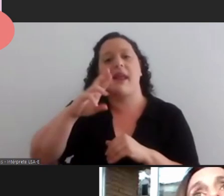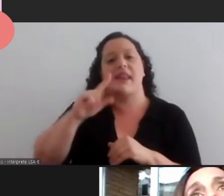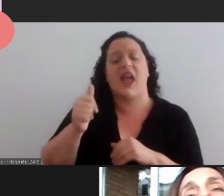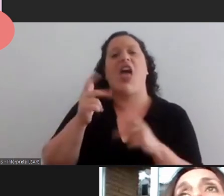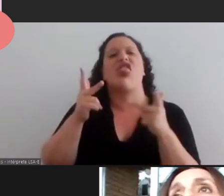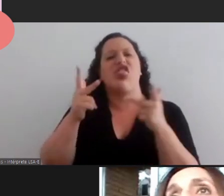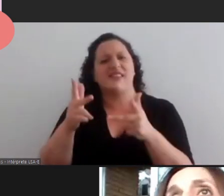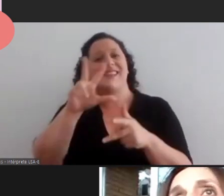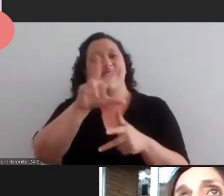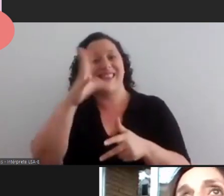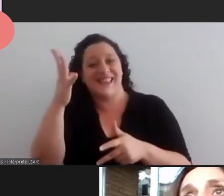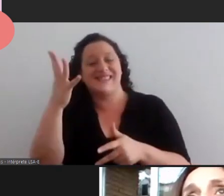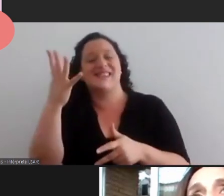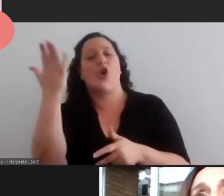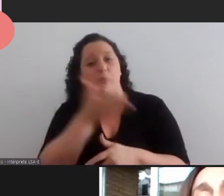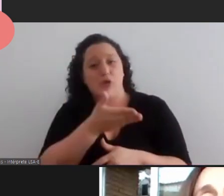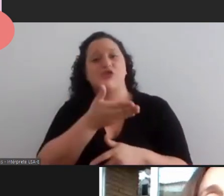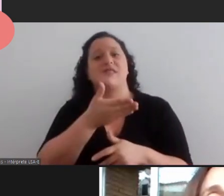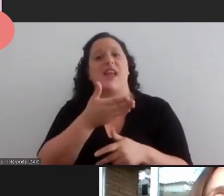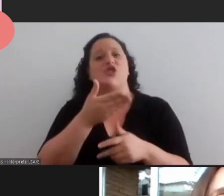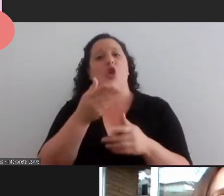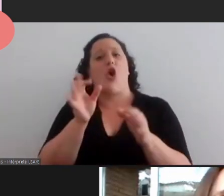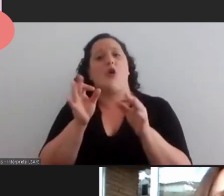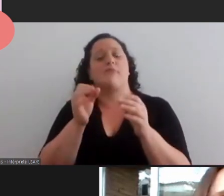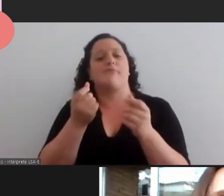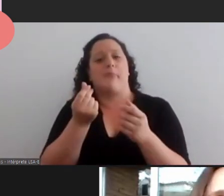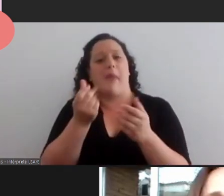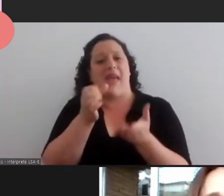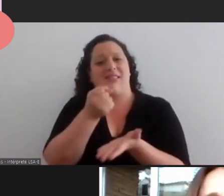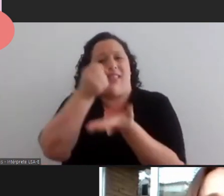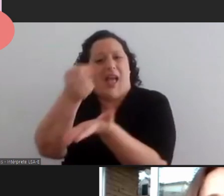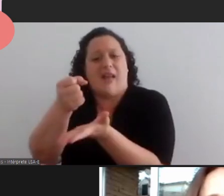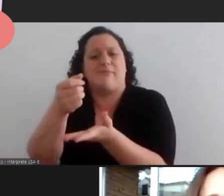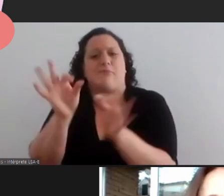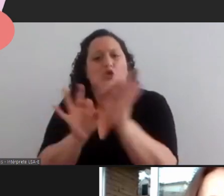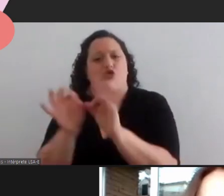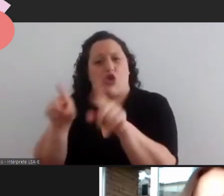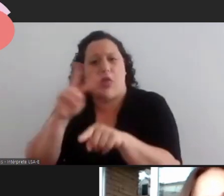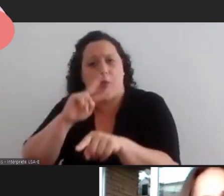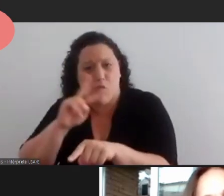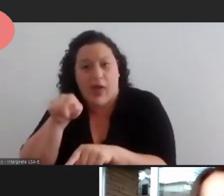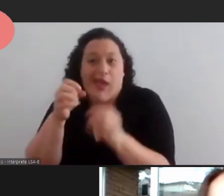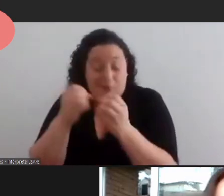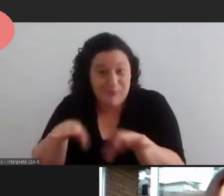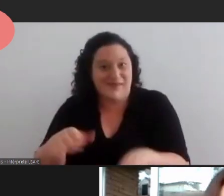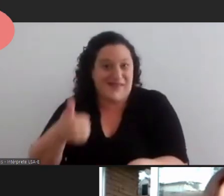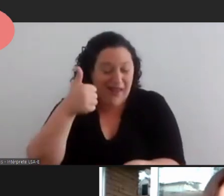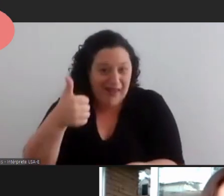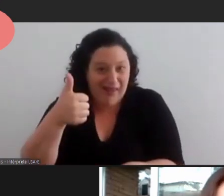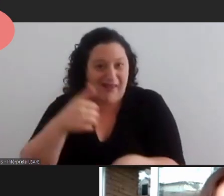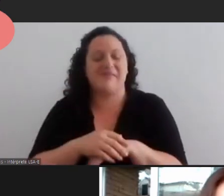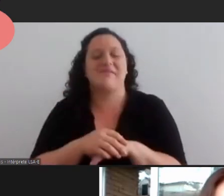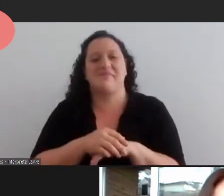35 percent of the project for women great beatrice is a clear example of the